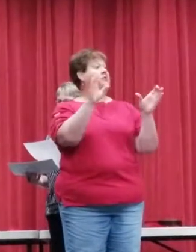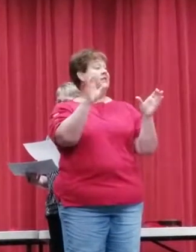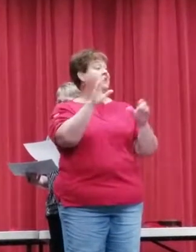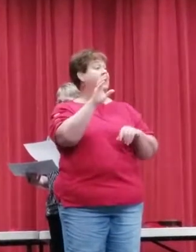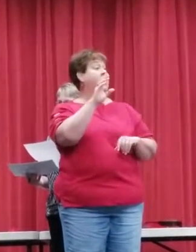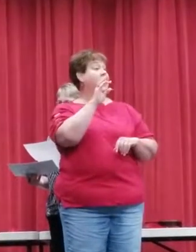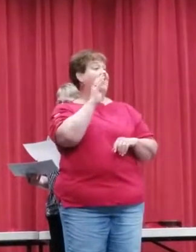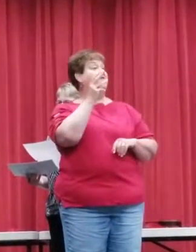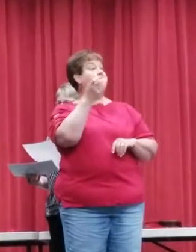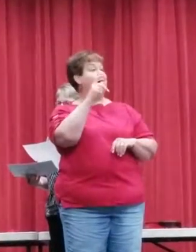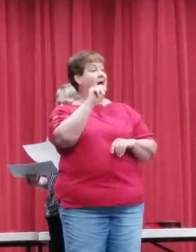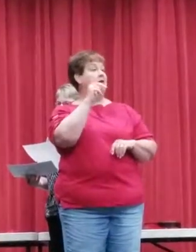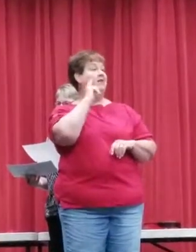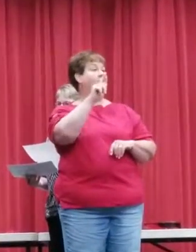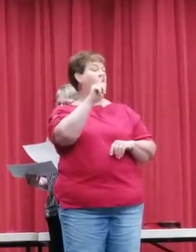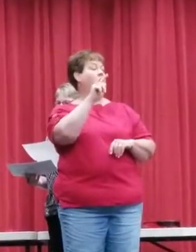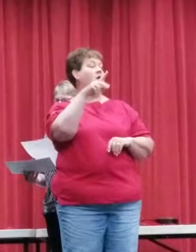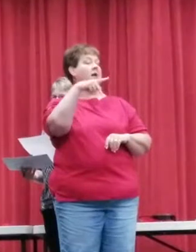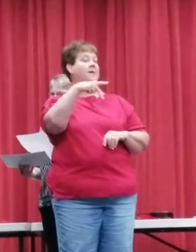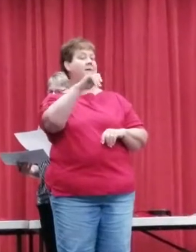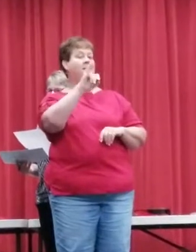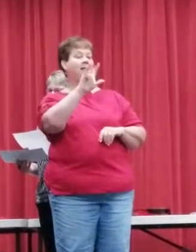of Merit to Pilar Ortiz.